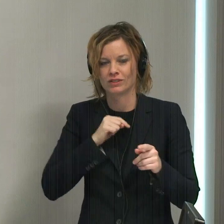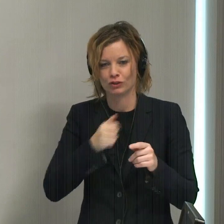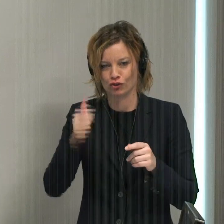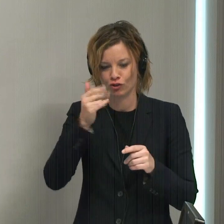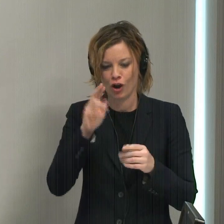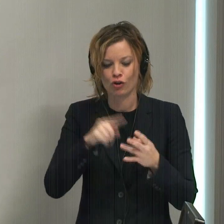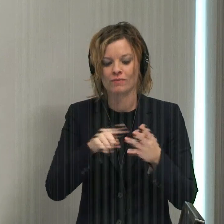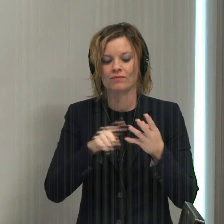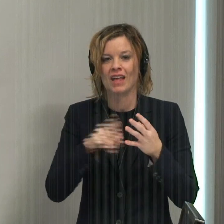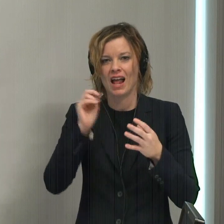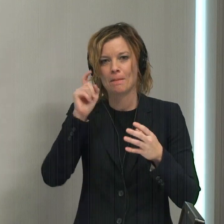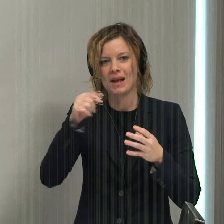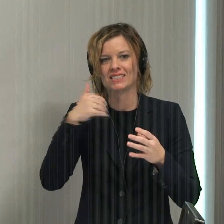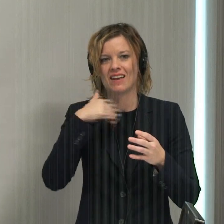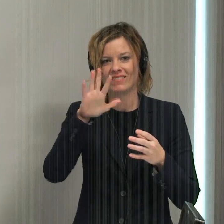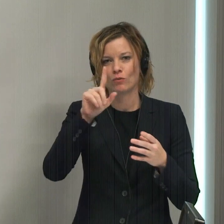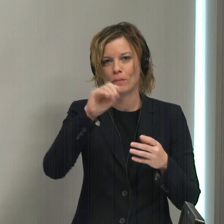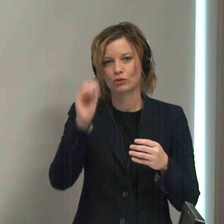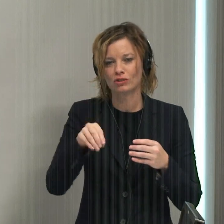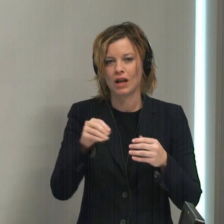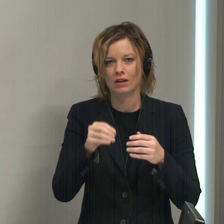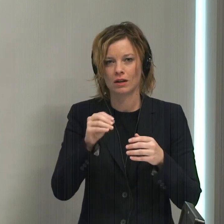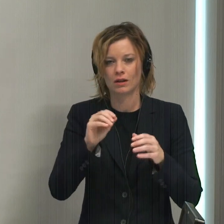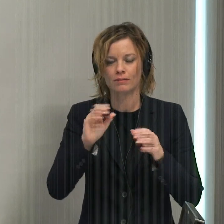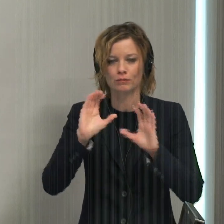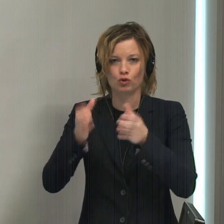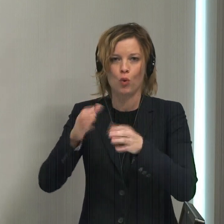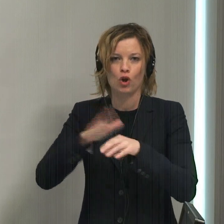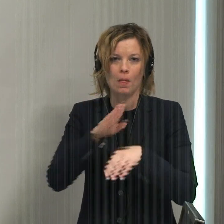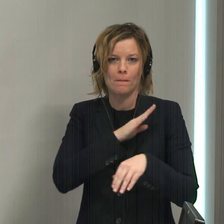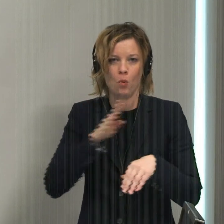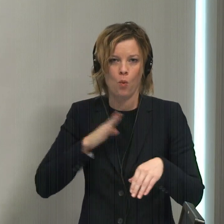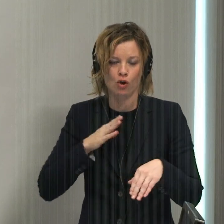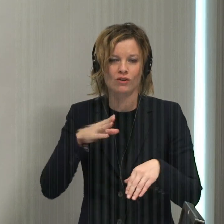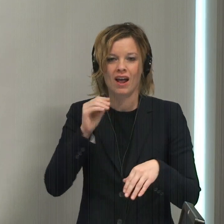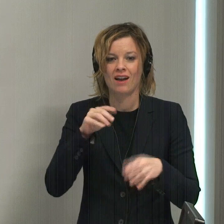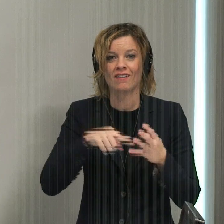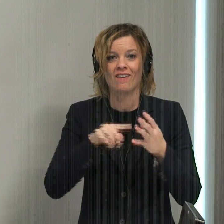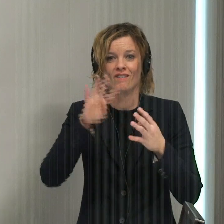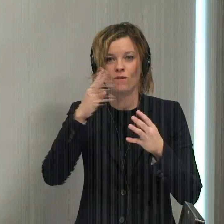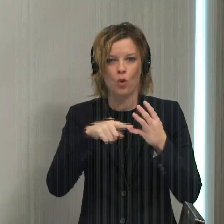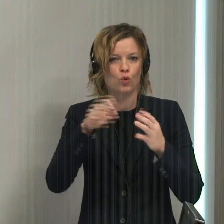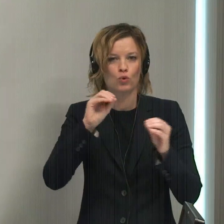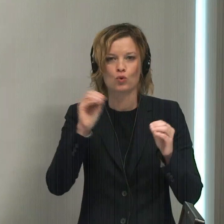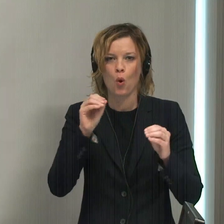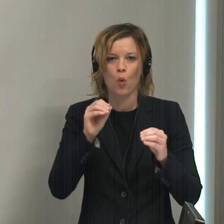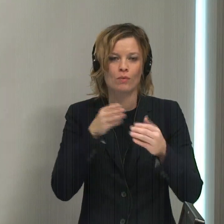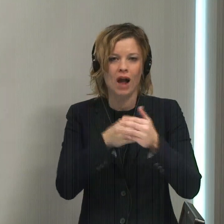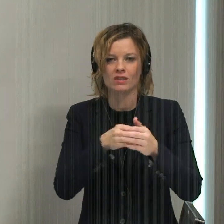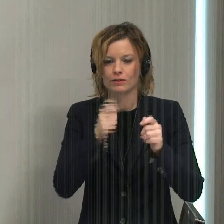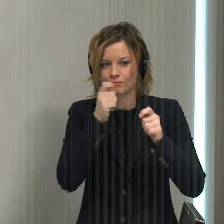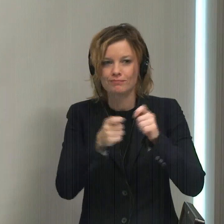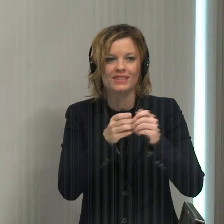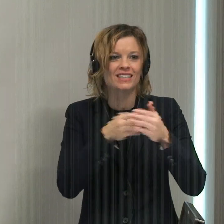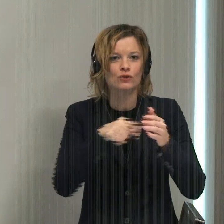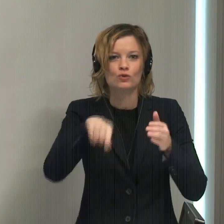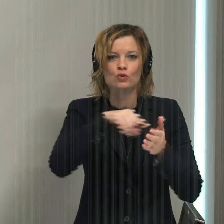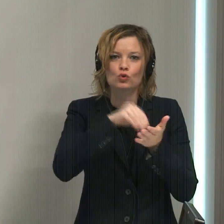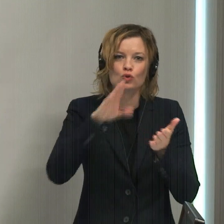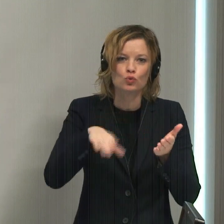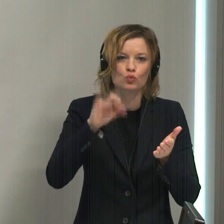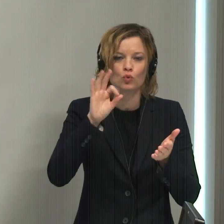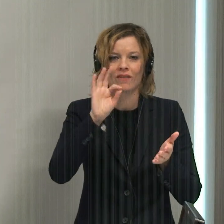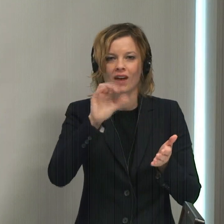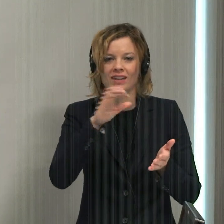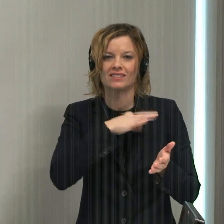deaf people must constitute a 51% majority on the board. And four, there would be no reprisals against any student or employee involved in the